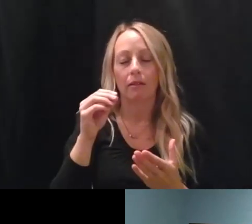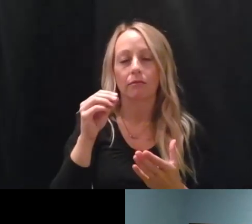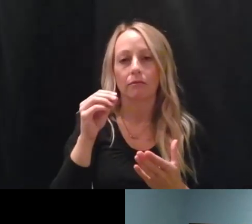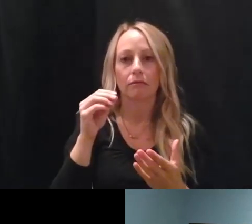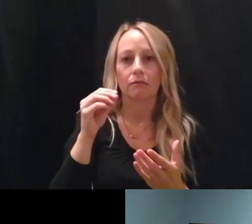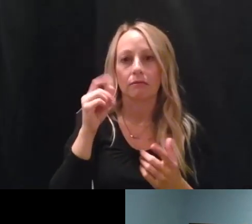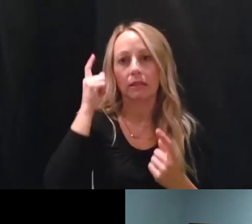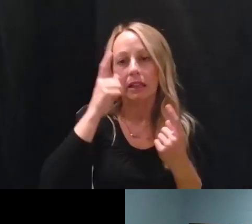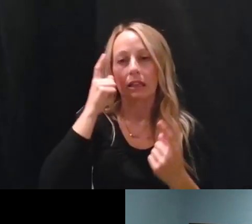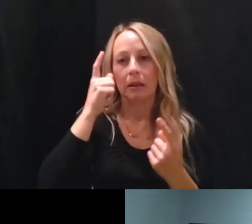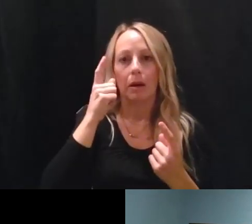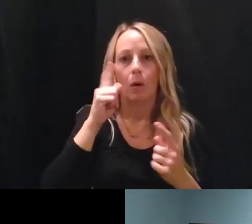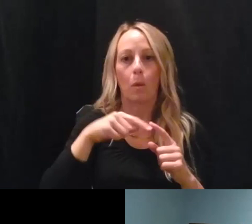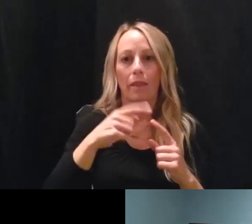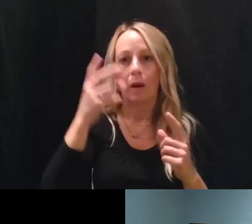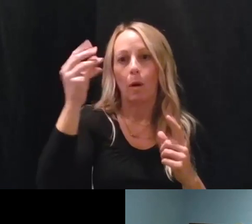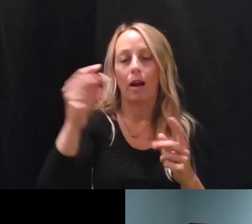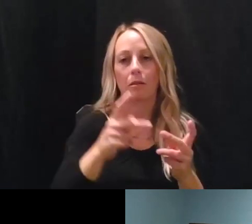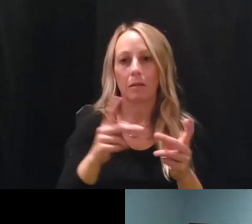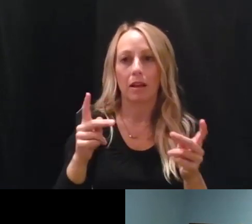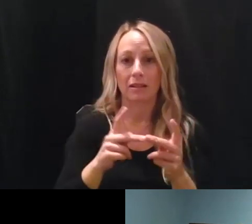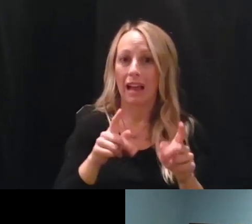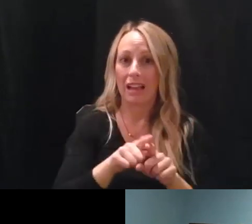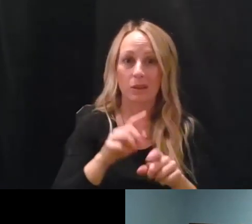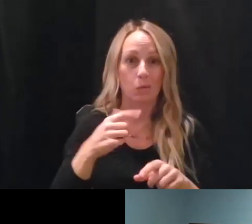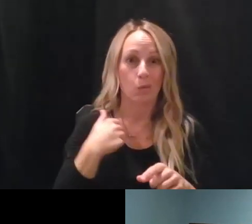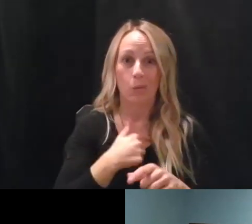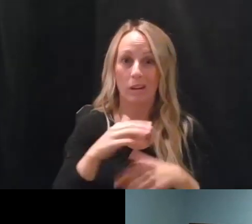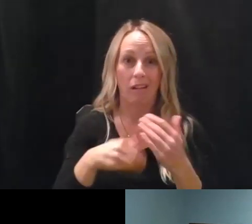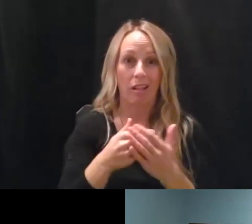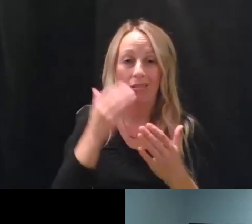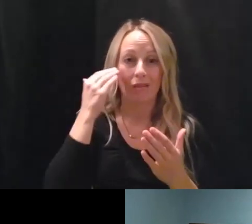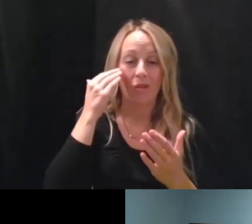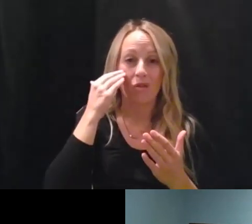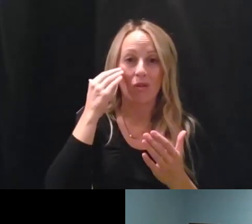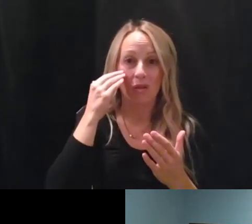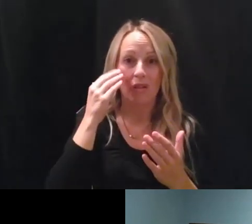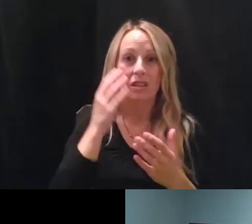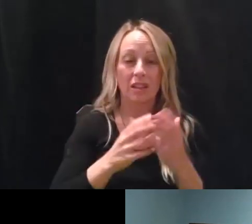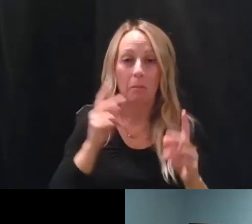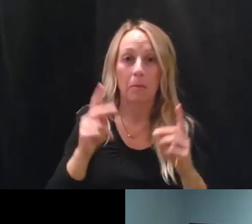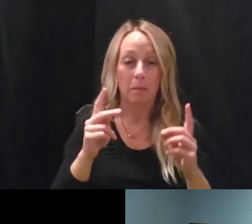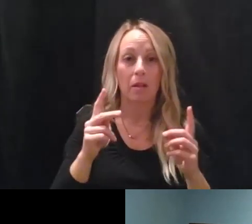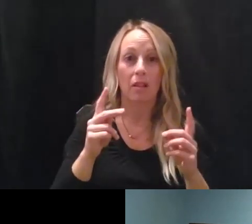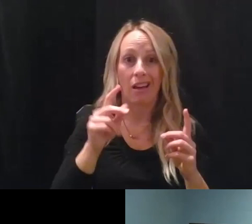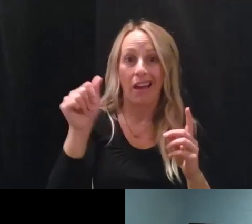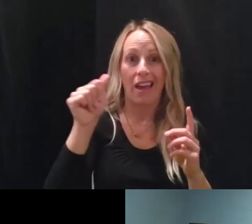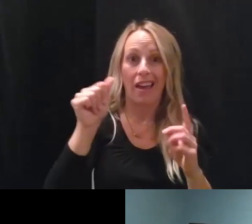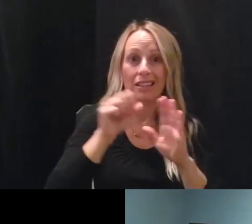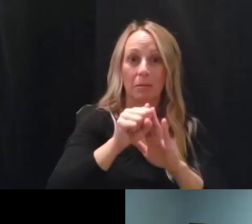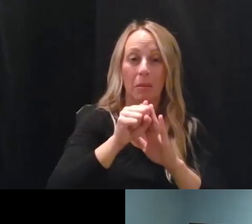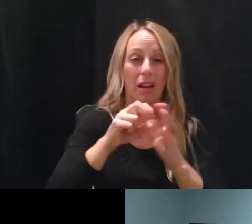when they go out places. Because as we all know, there can be people that are symptomatic and still